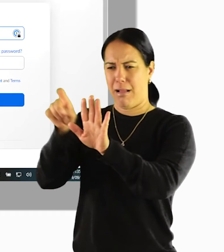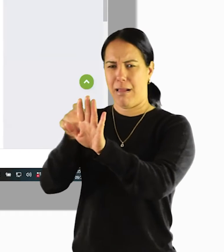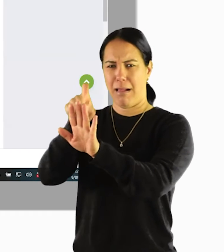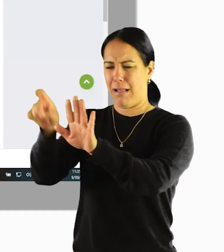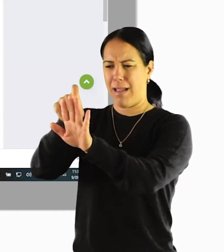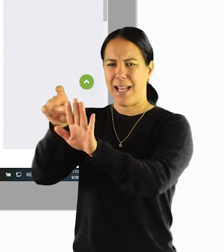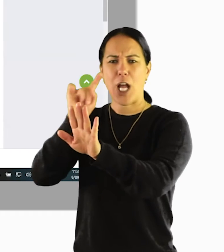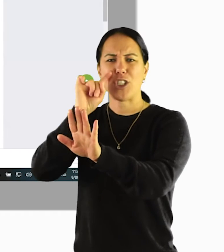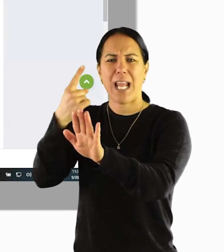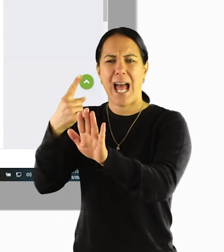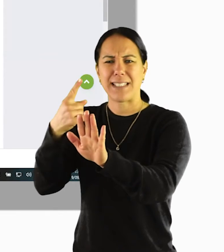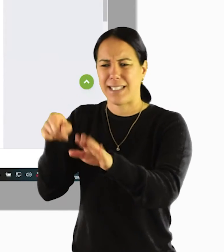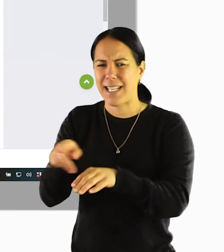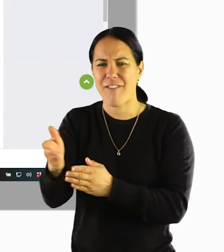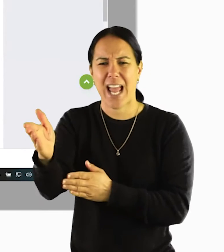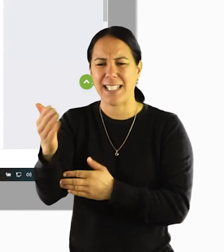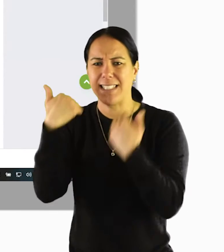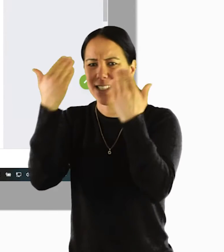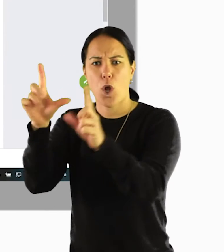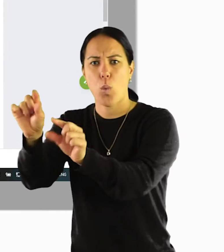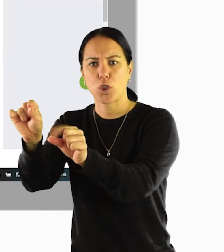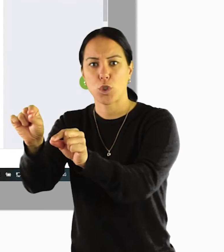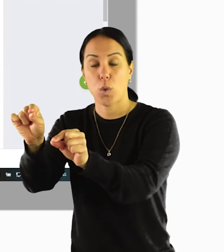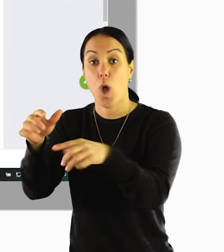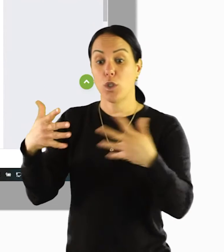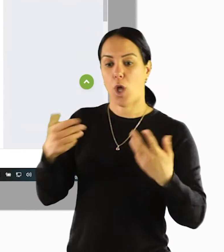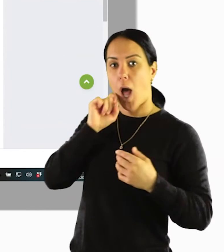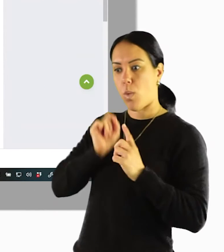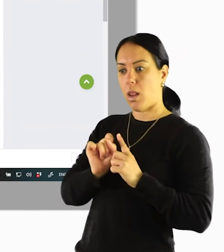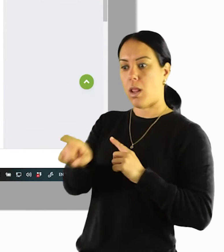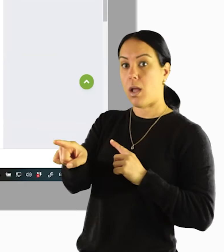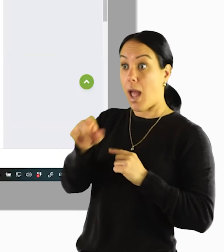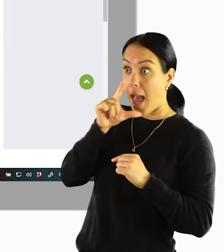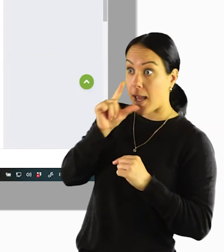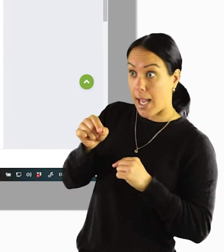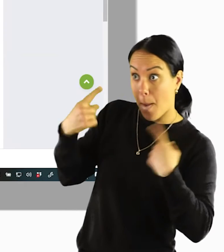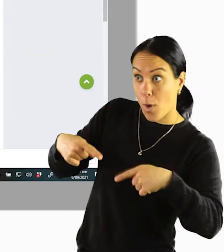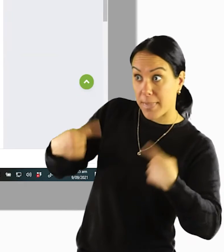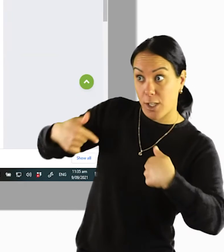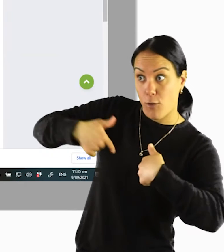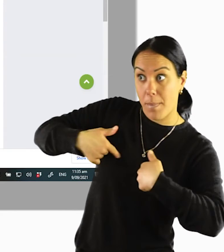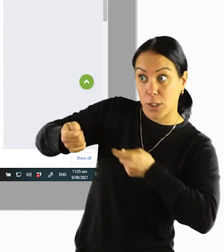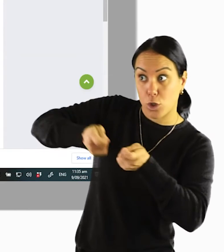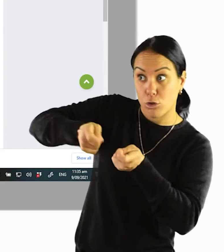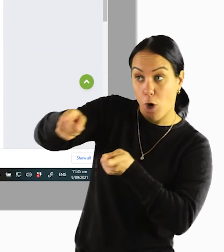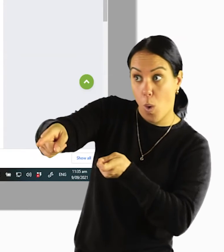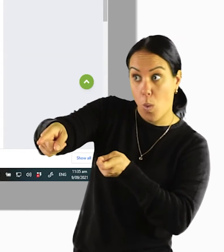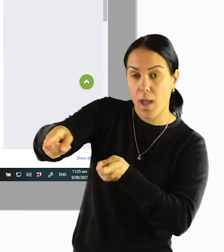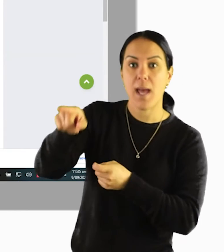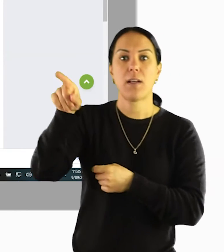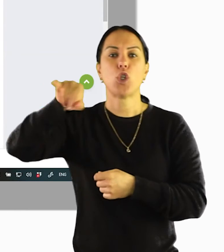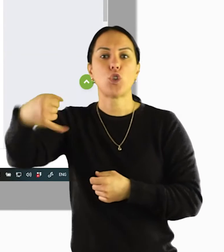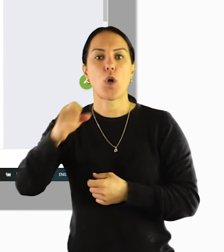on the screen. So what I'm going to do is from my own control is ask whether I can remote control her screen.